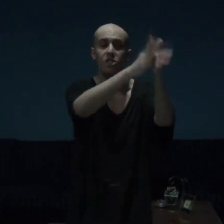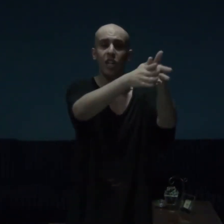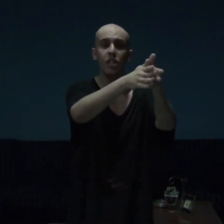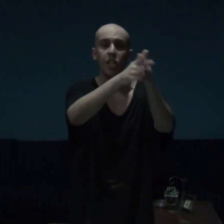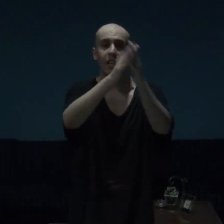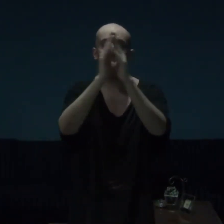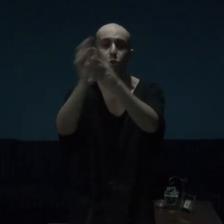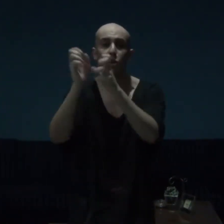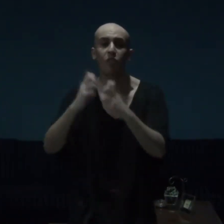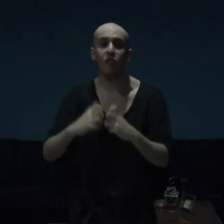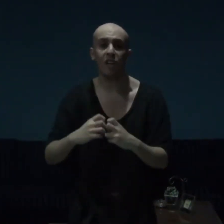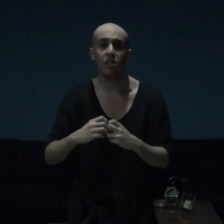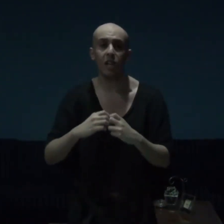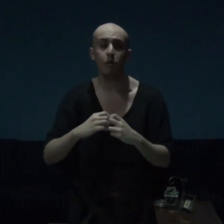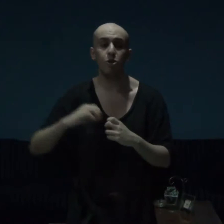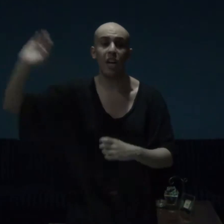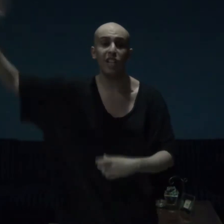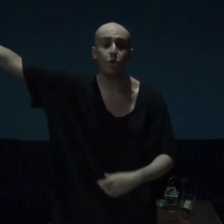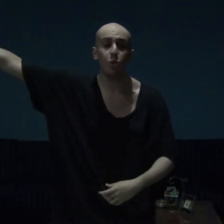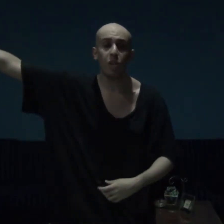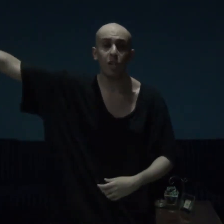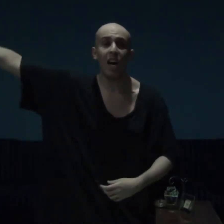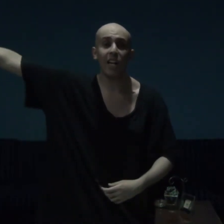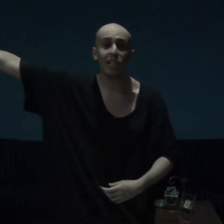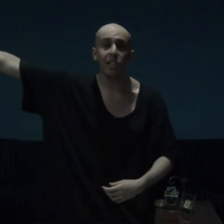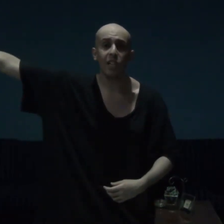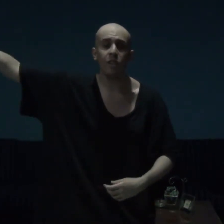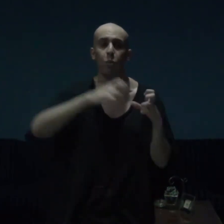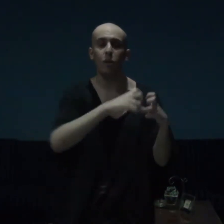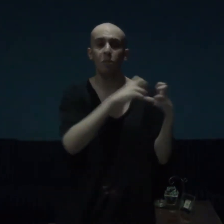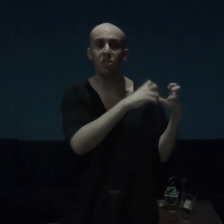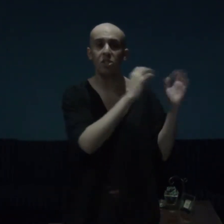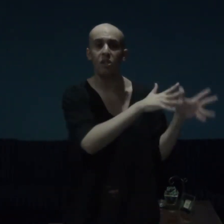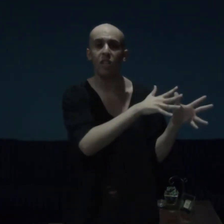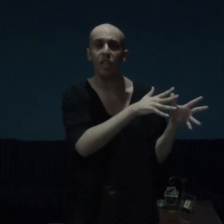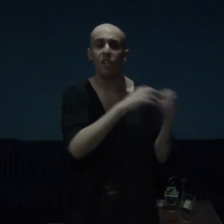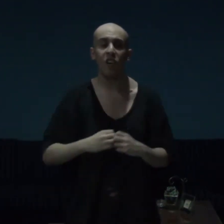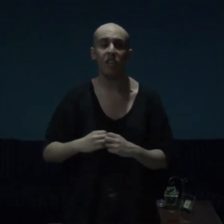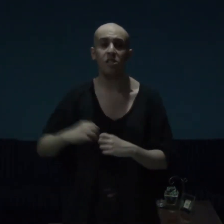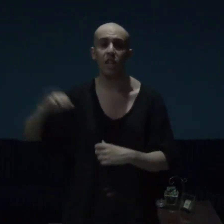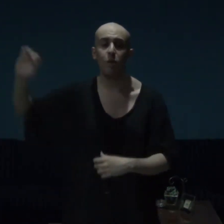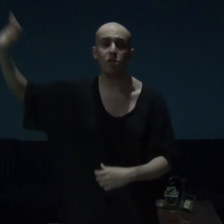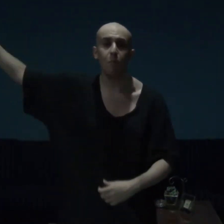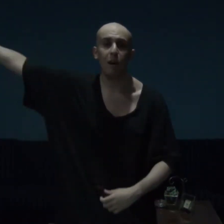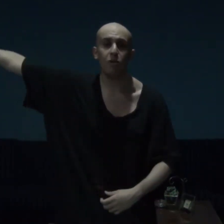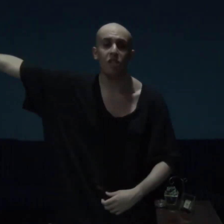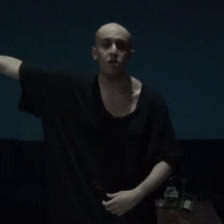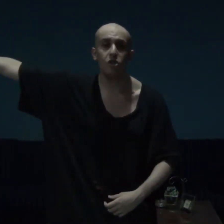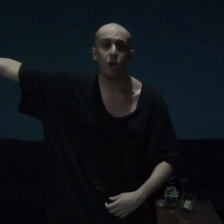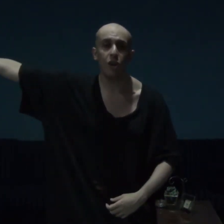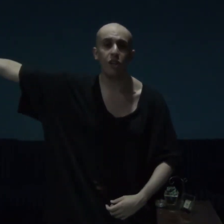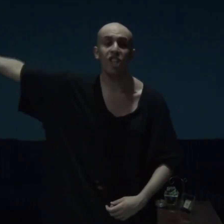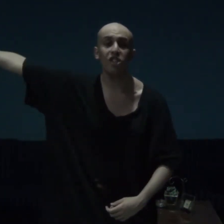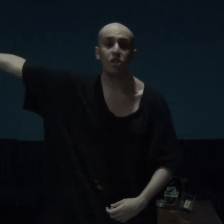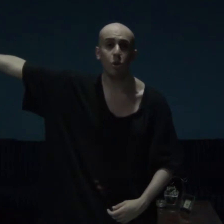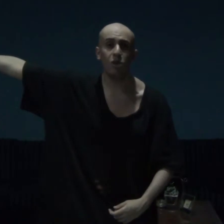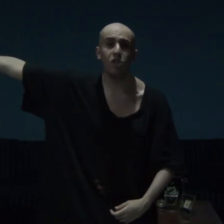and gals will find out, as will Eileen, when Mr. Lee finds out about his dog, his soldier,